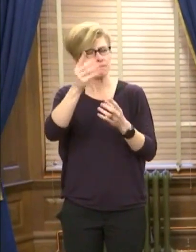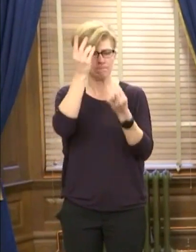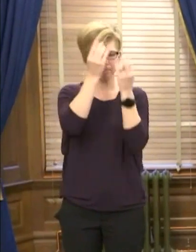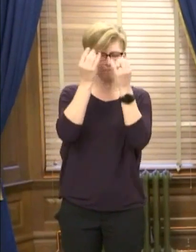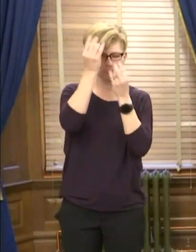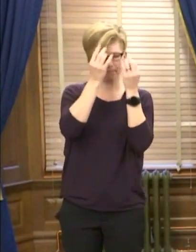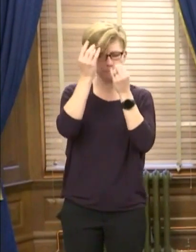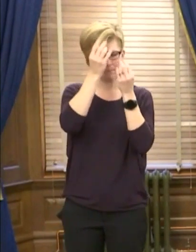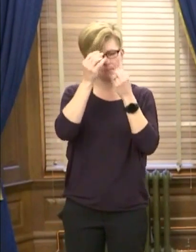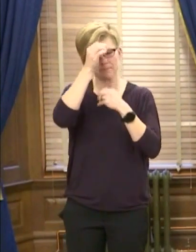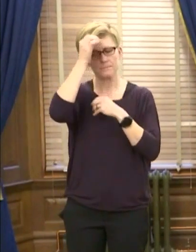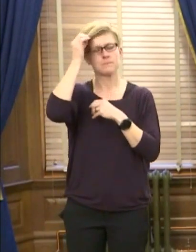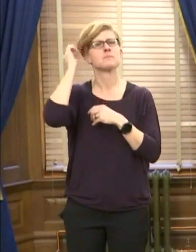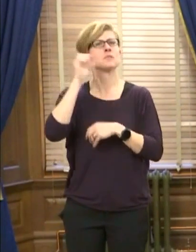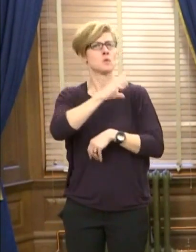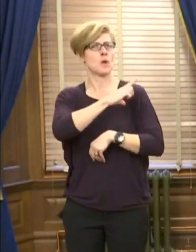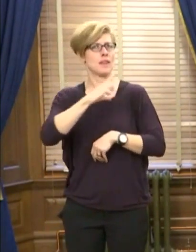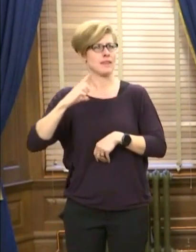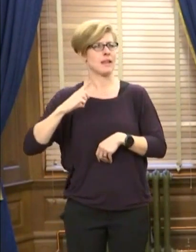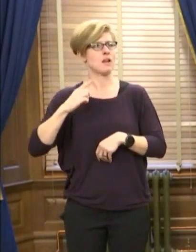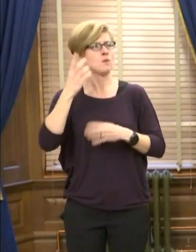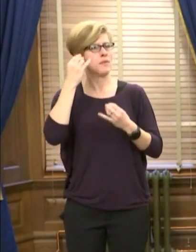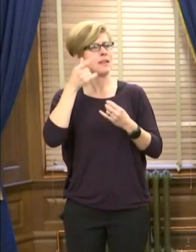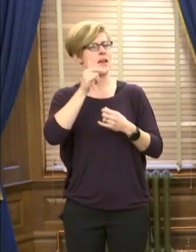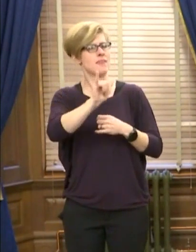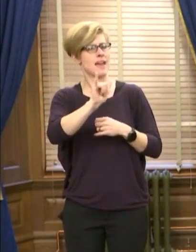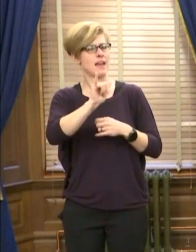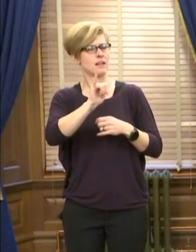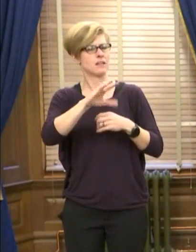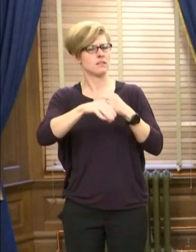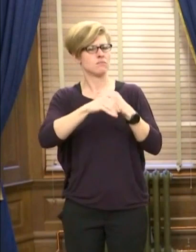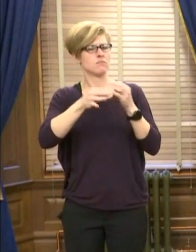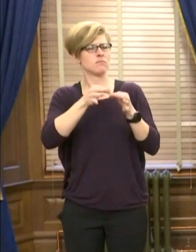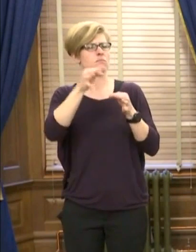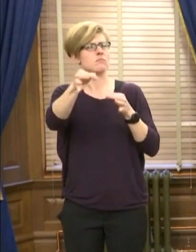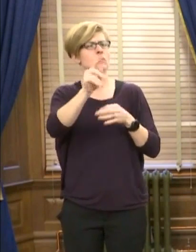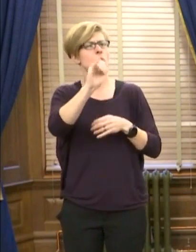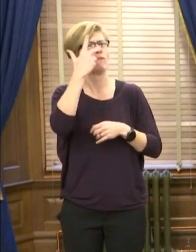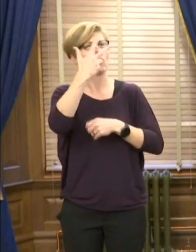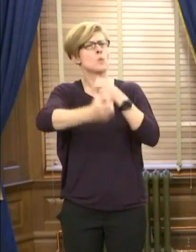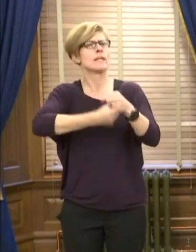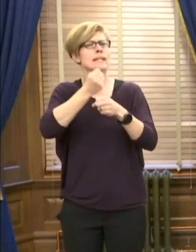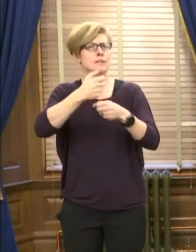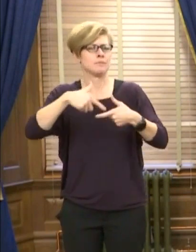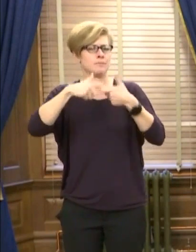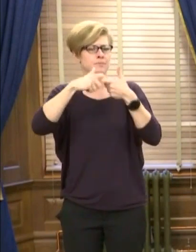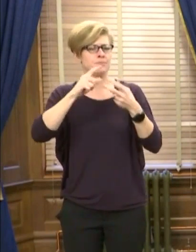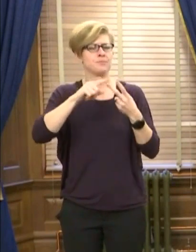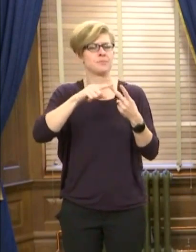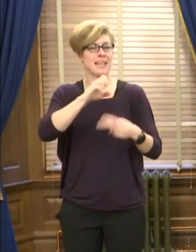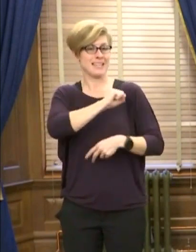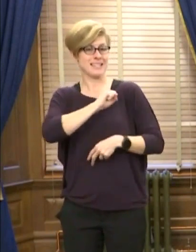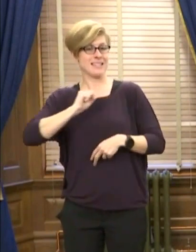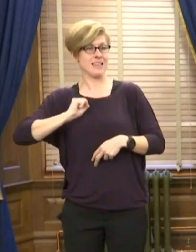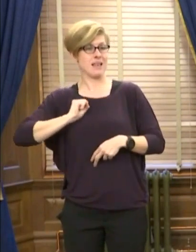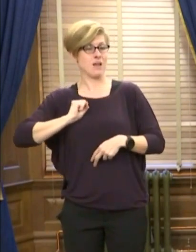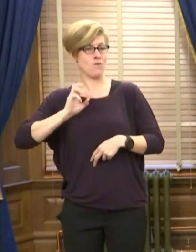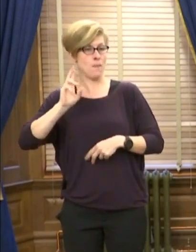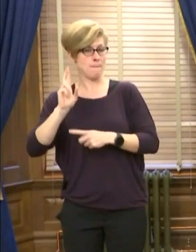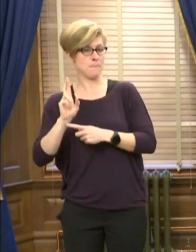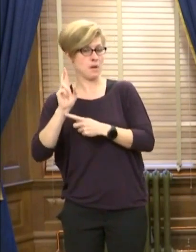speedy trial to suspend those deadlines for three years. What do you think of that? And then second of all, Senate Republicans have unveiled